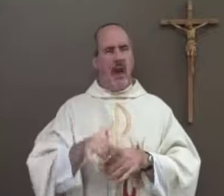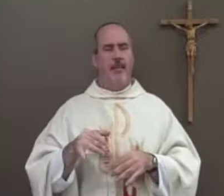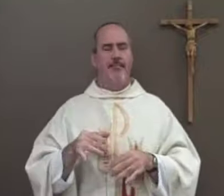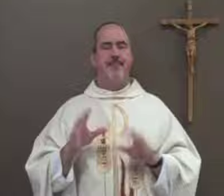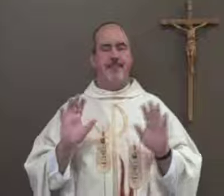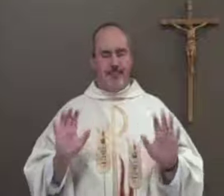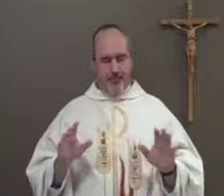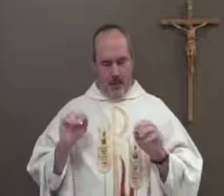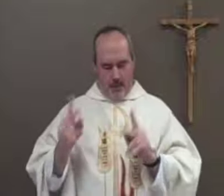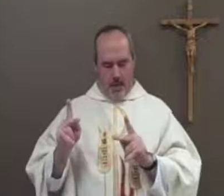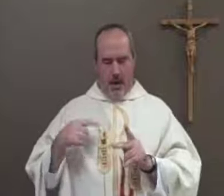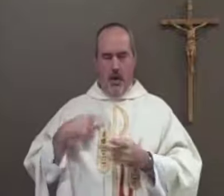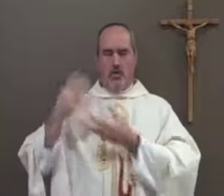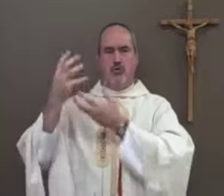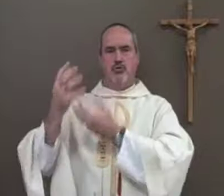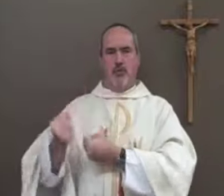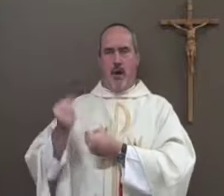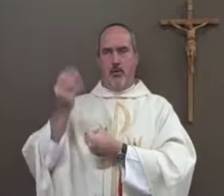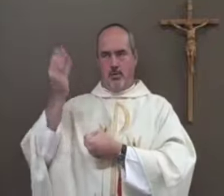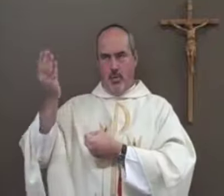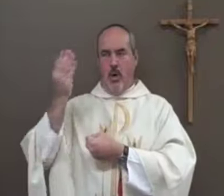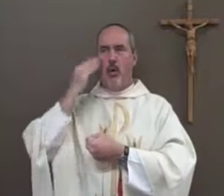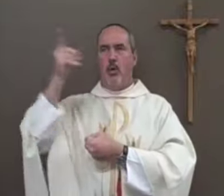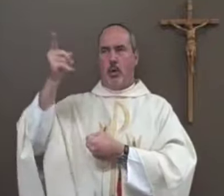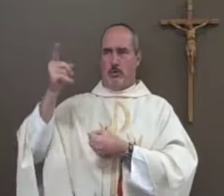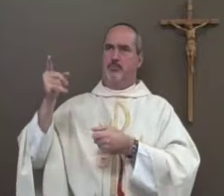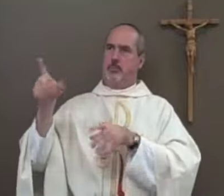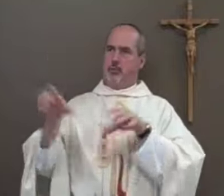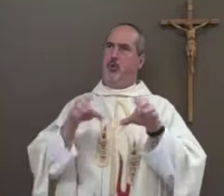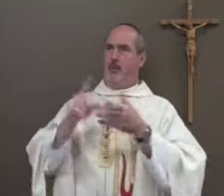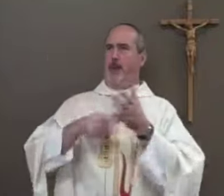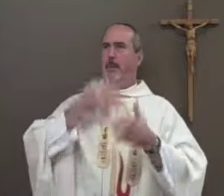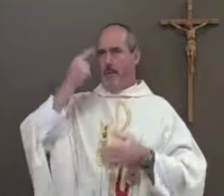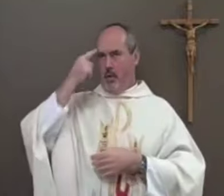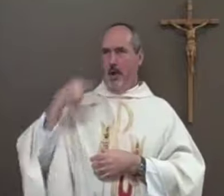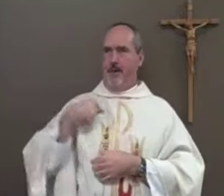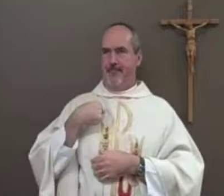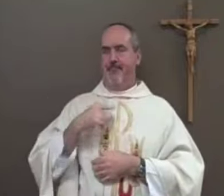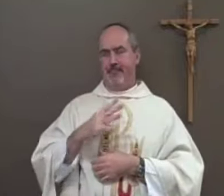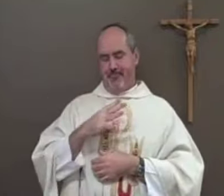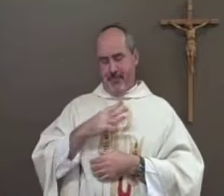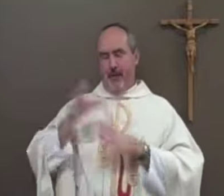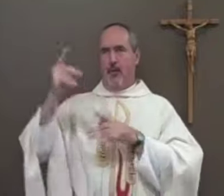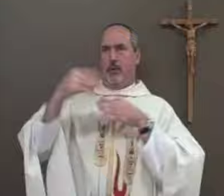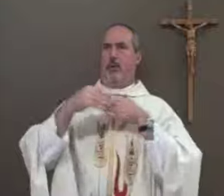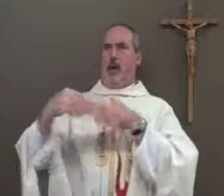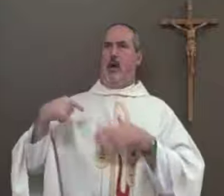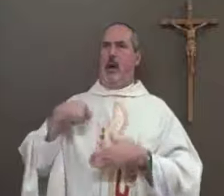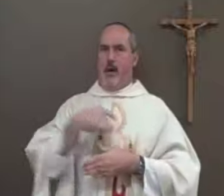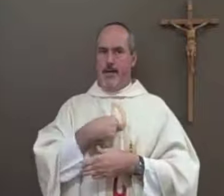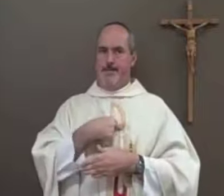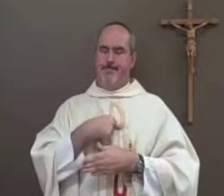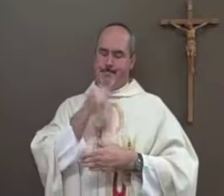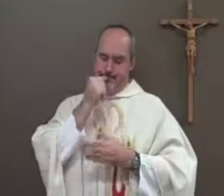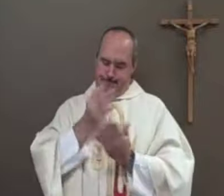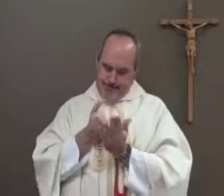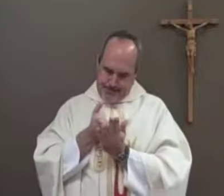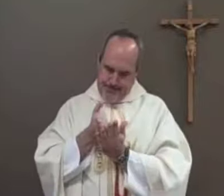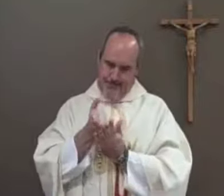faith. And when we do, and when we trust God, and we trust that he knows what's better for us, and we let him